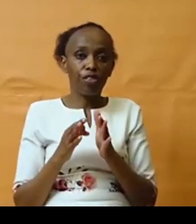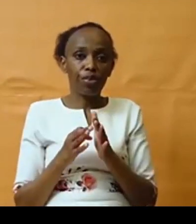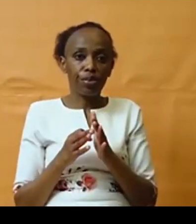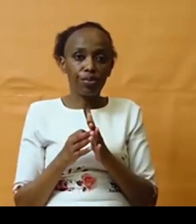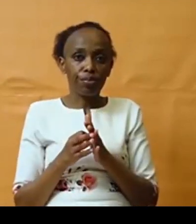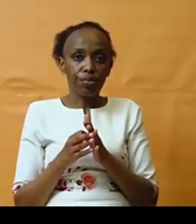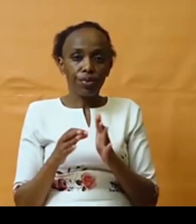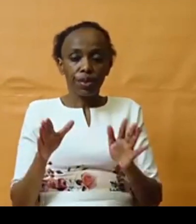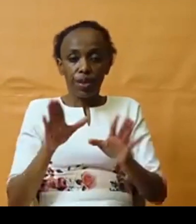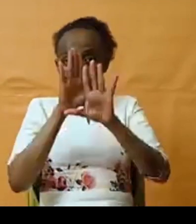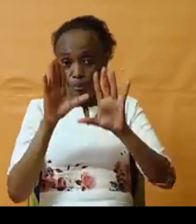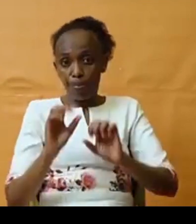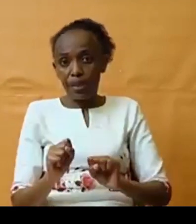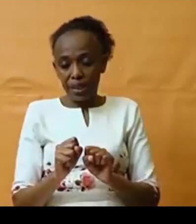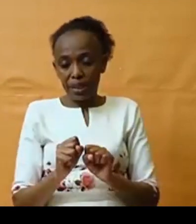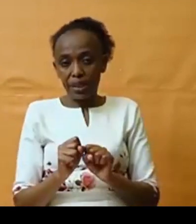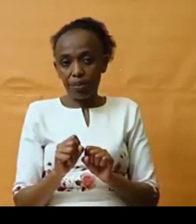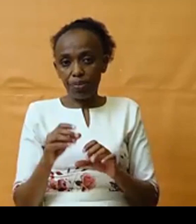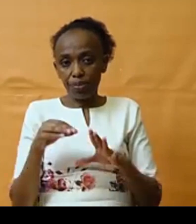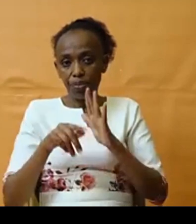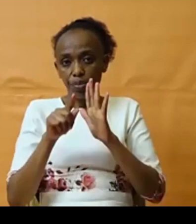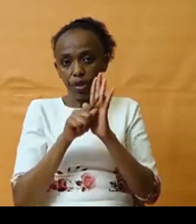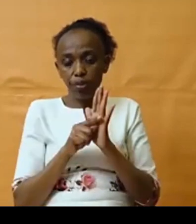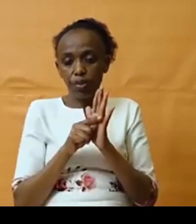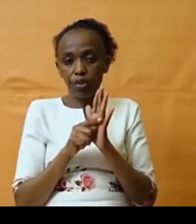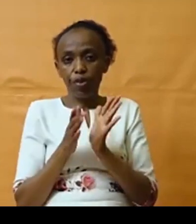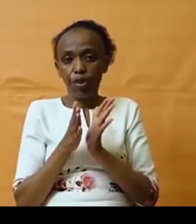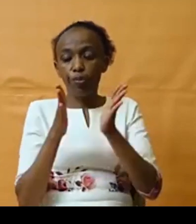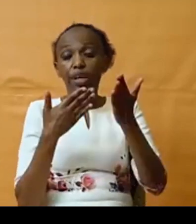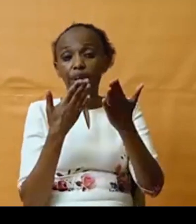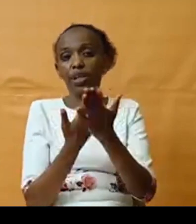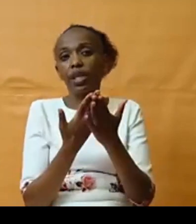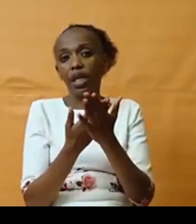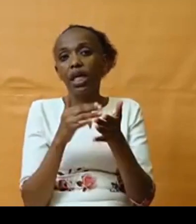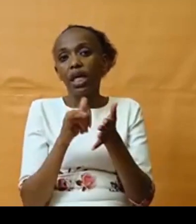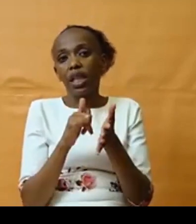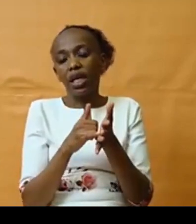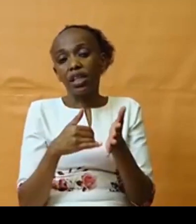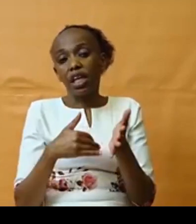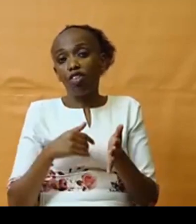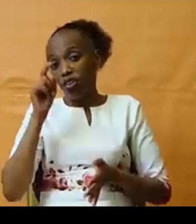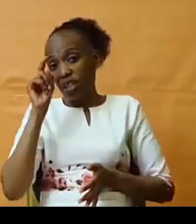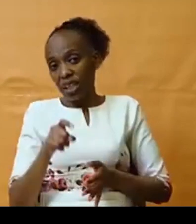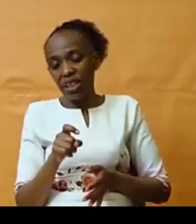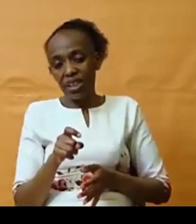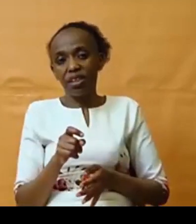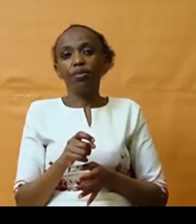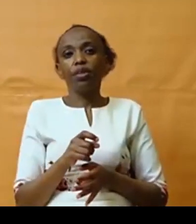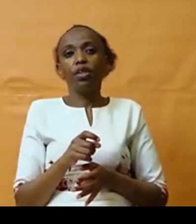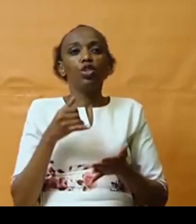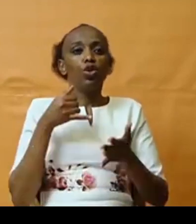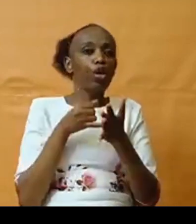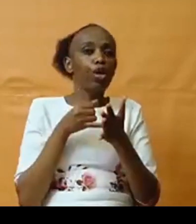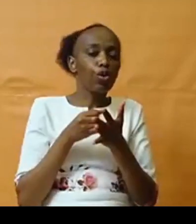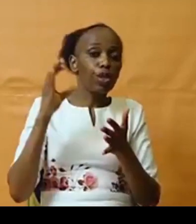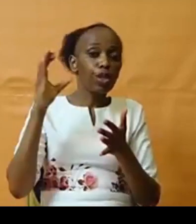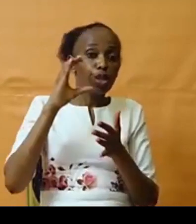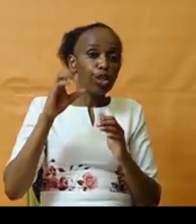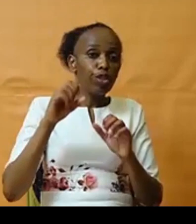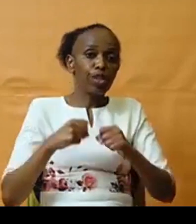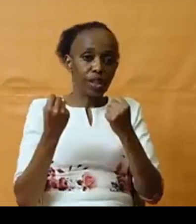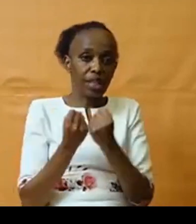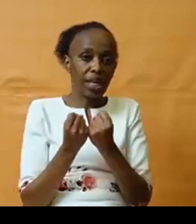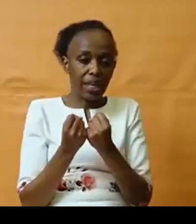in terms of the opening remarks, that there really needs to include civil society and civic voices